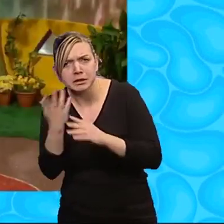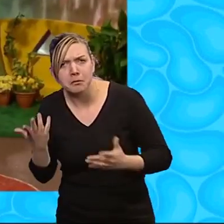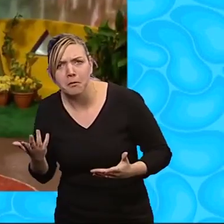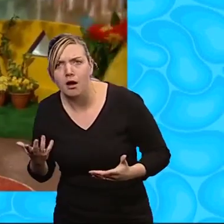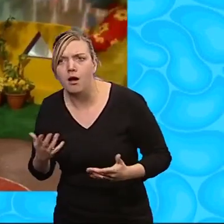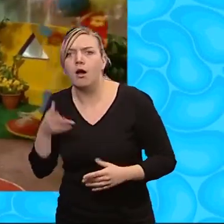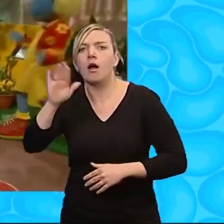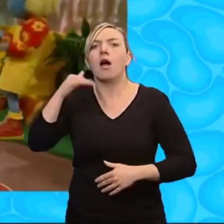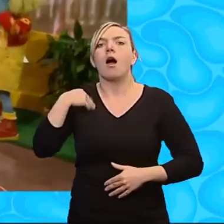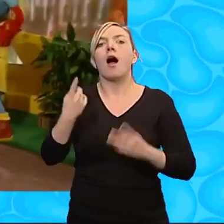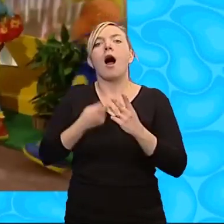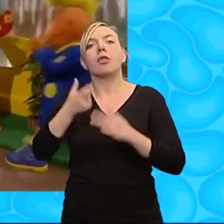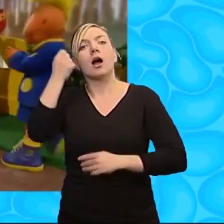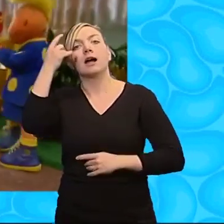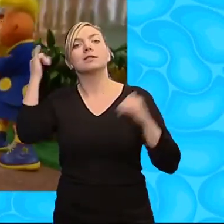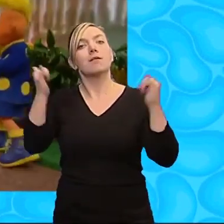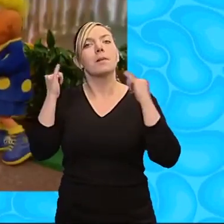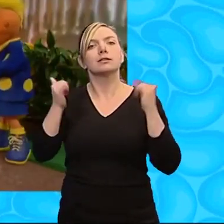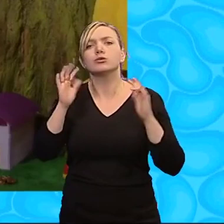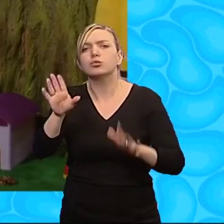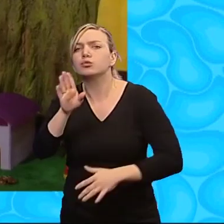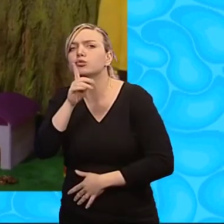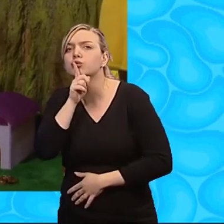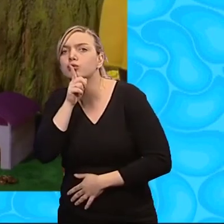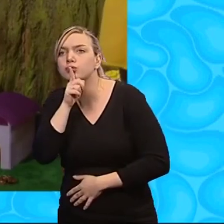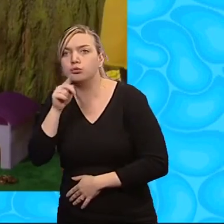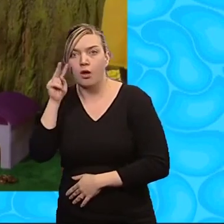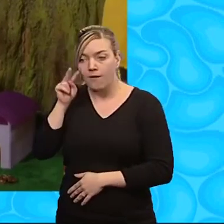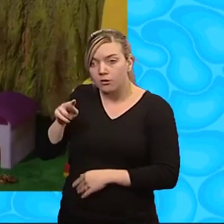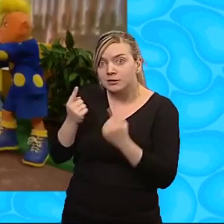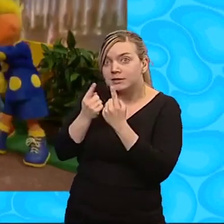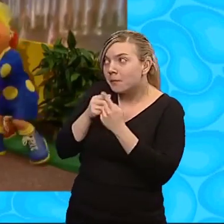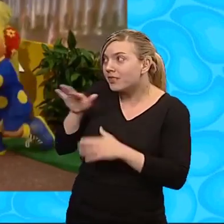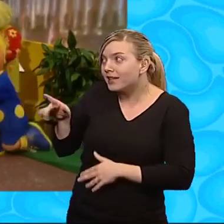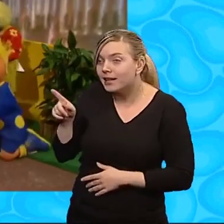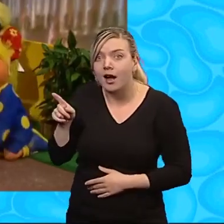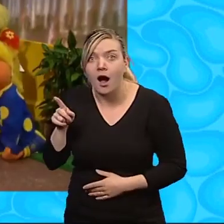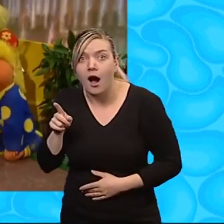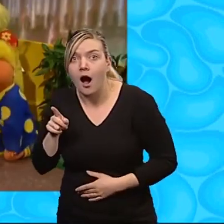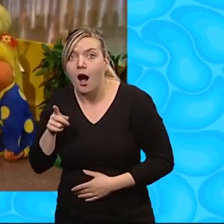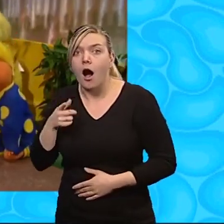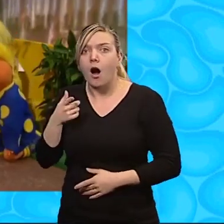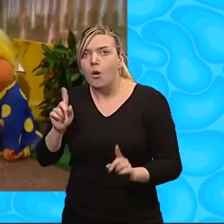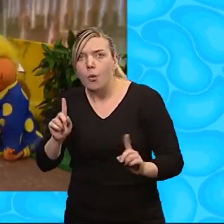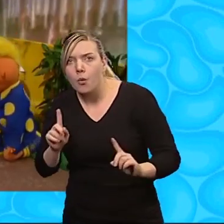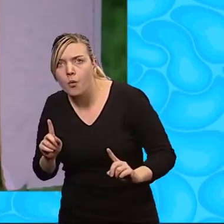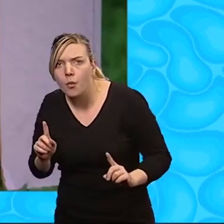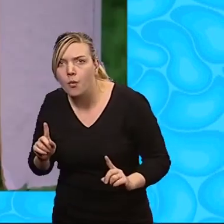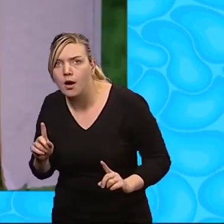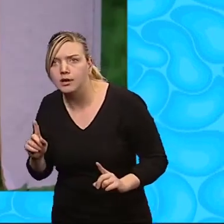Milo, we've had another idea for the party. Come and see. There's something in my house. What is it? I don't know.